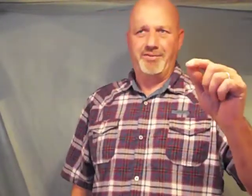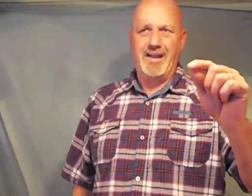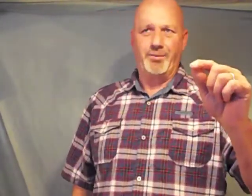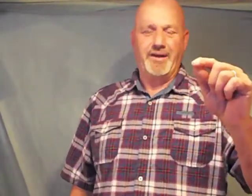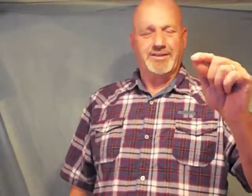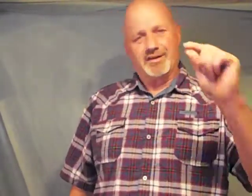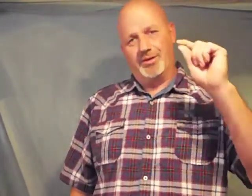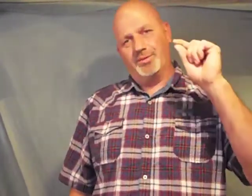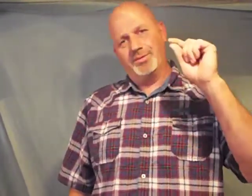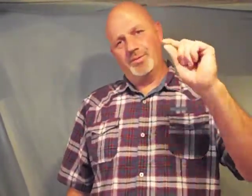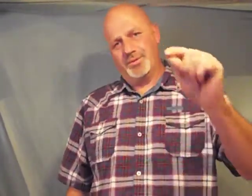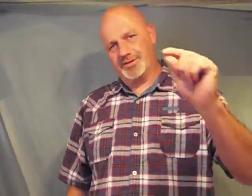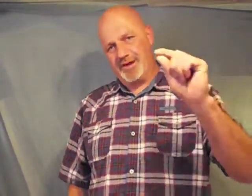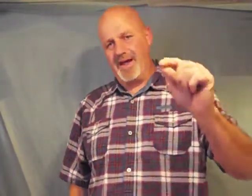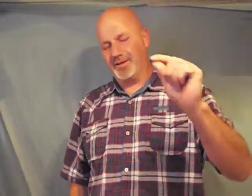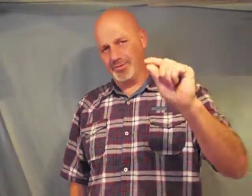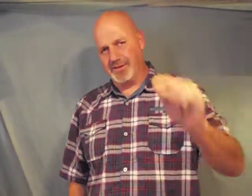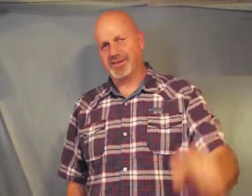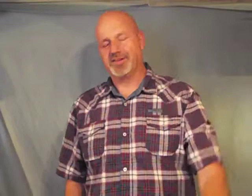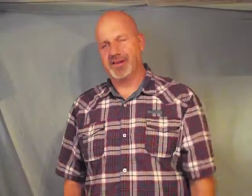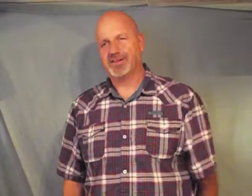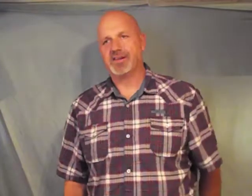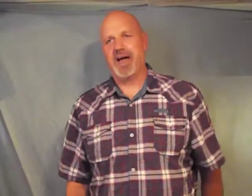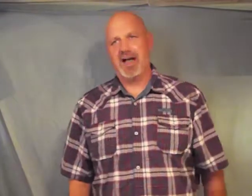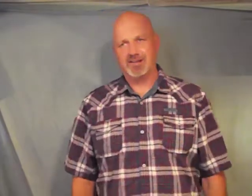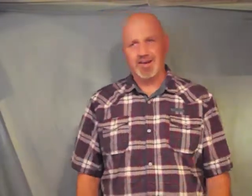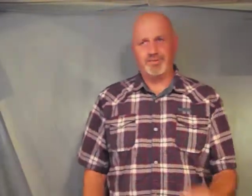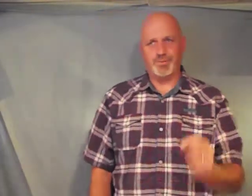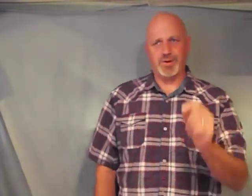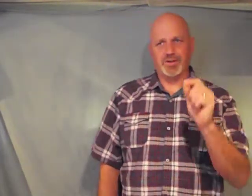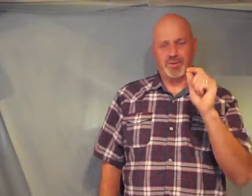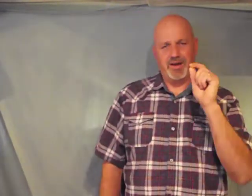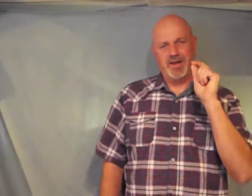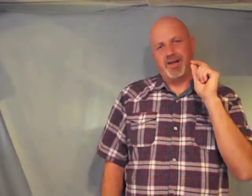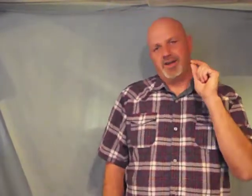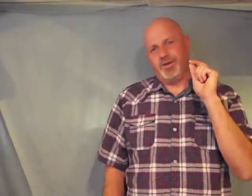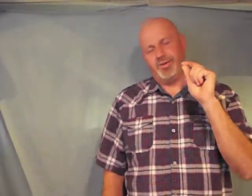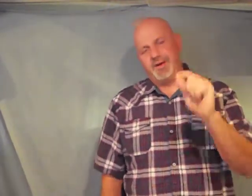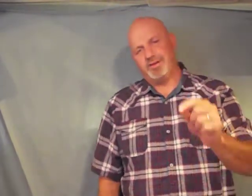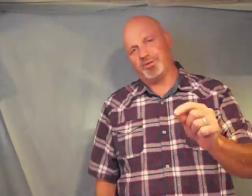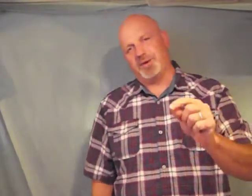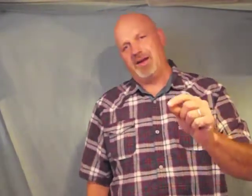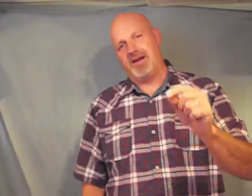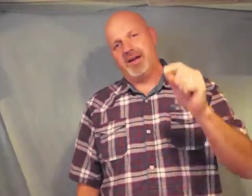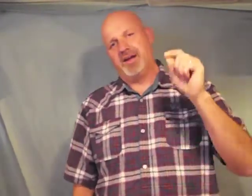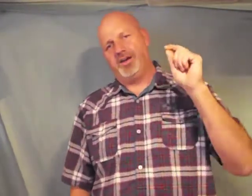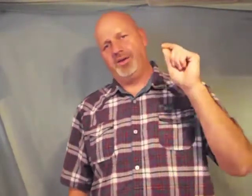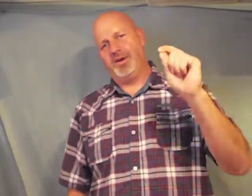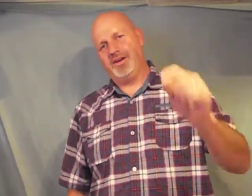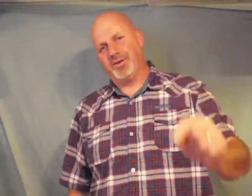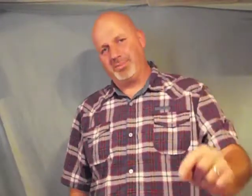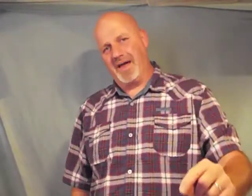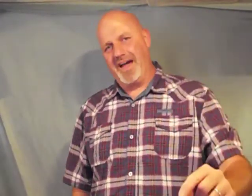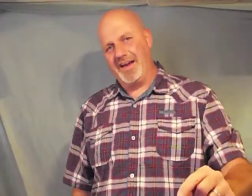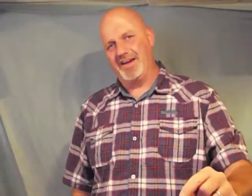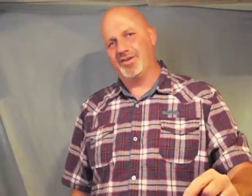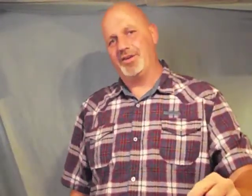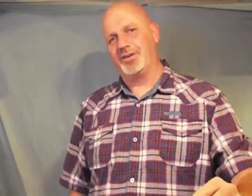five weeks ago was titled just this Isaiah 43 you need to read it you need to apply it into your